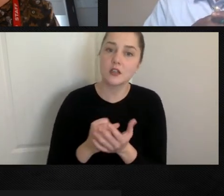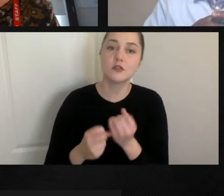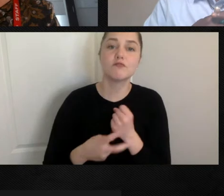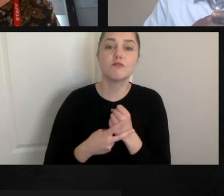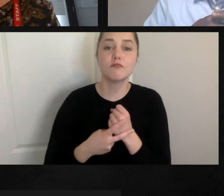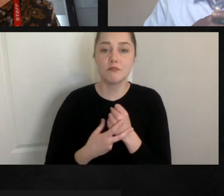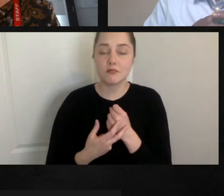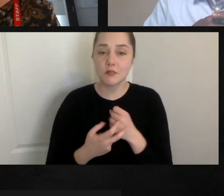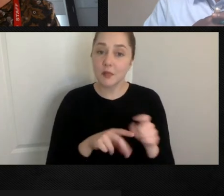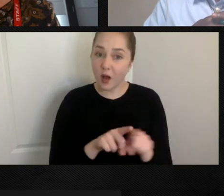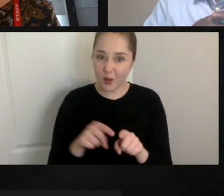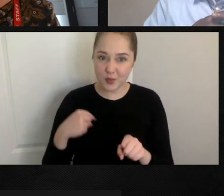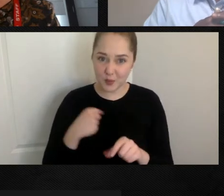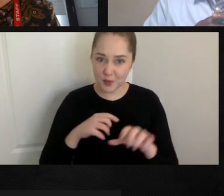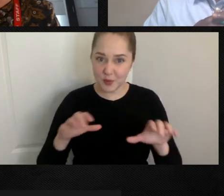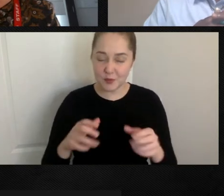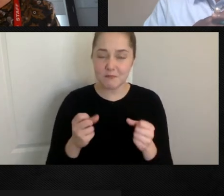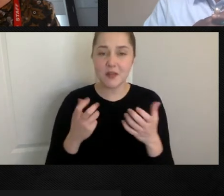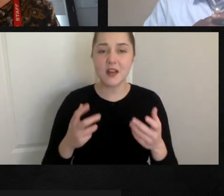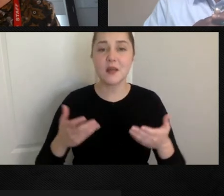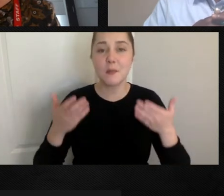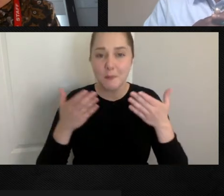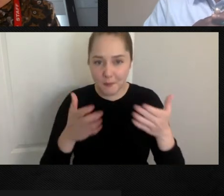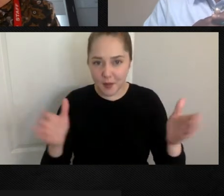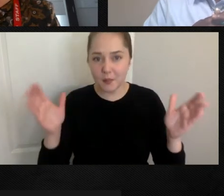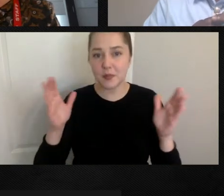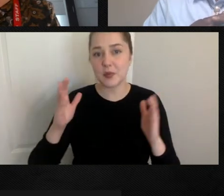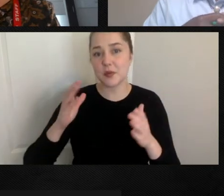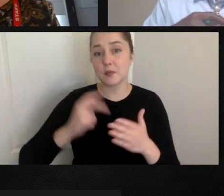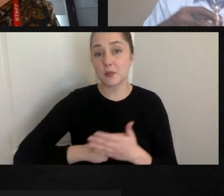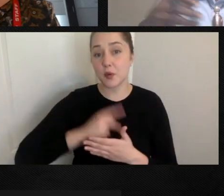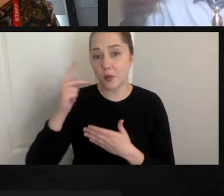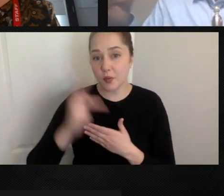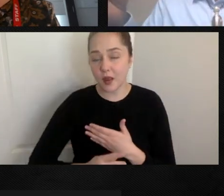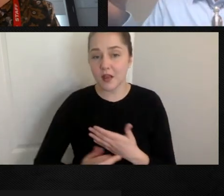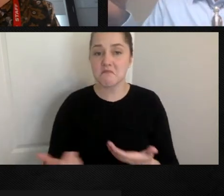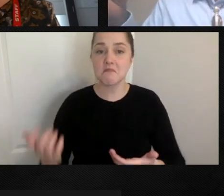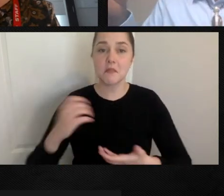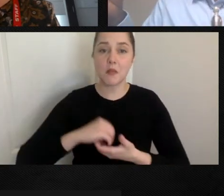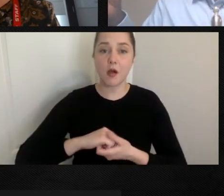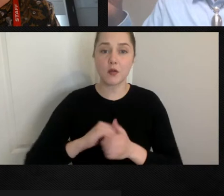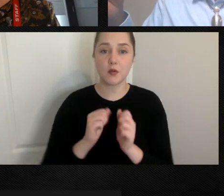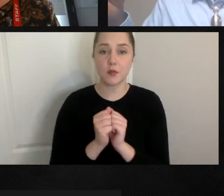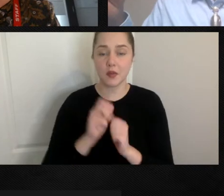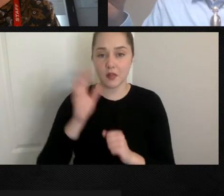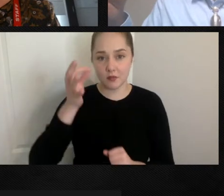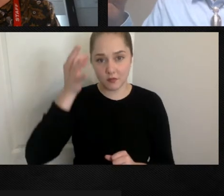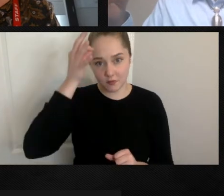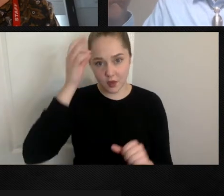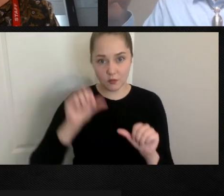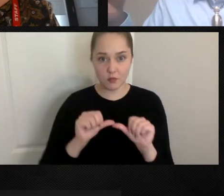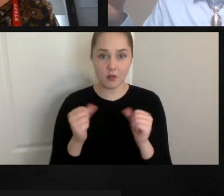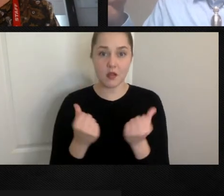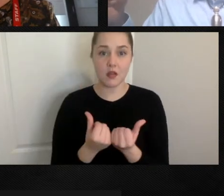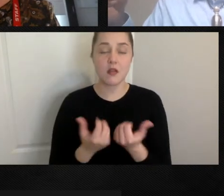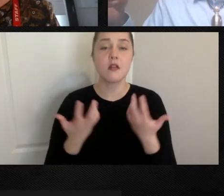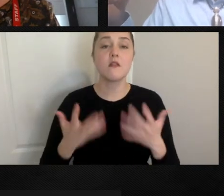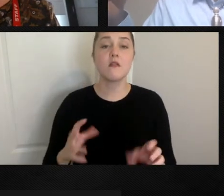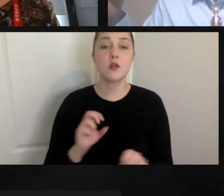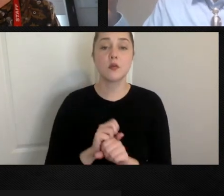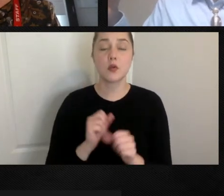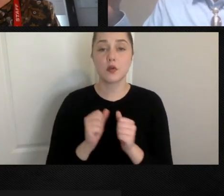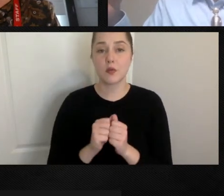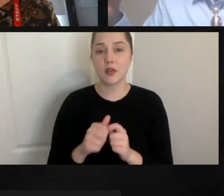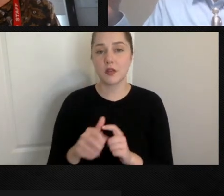a lot of public programming. We do a lot of partnering with the federal agencies. We've worked with the Environmental